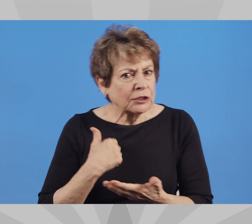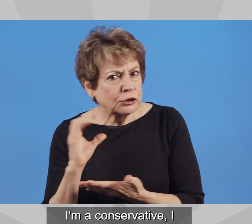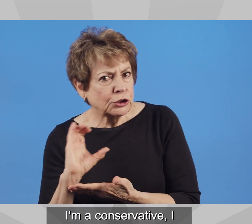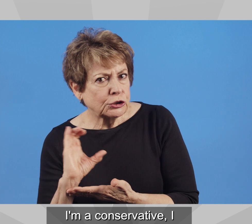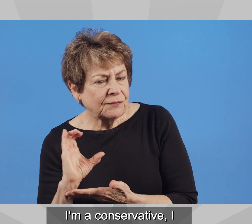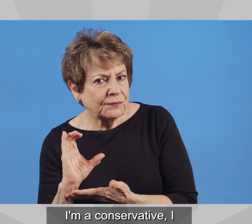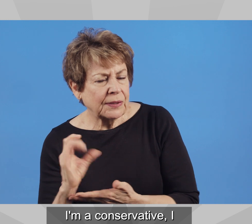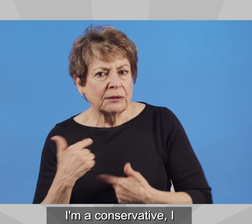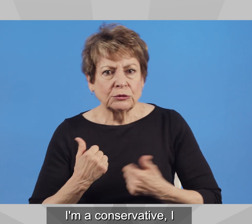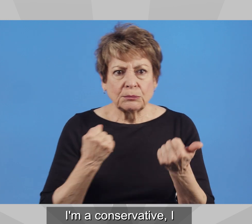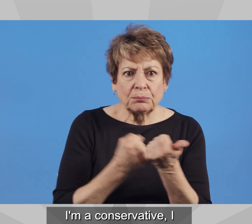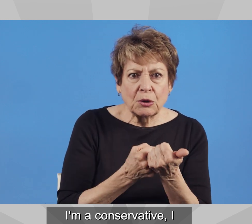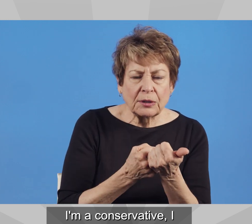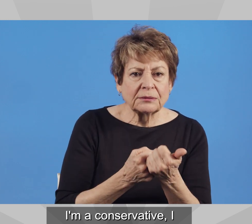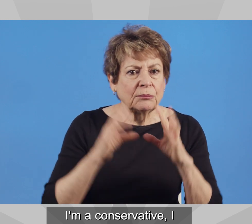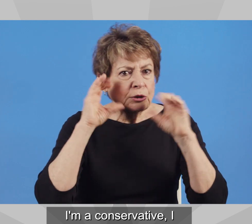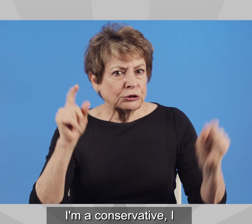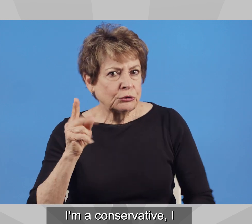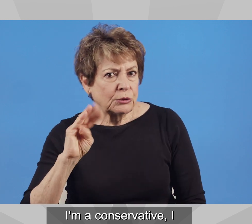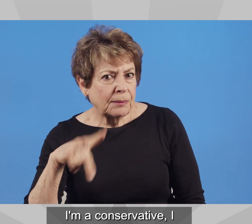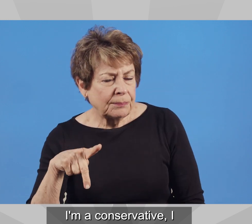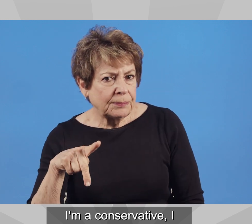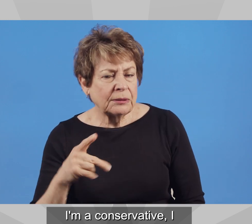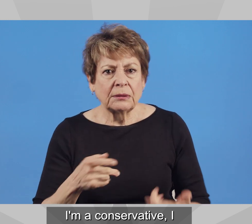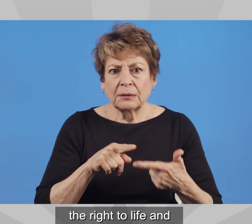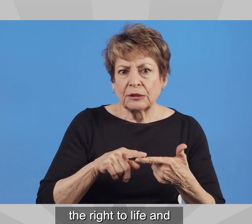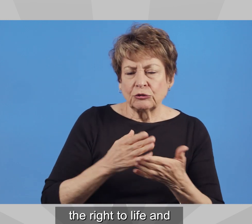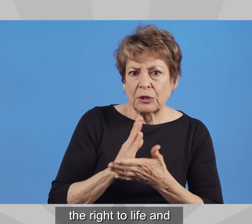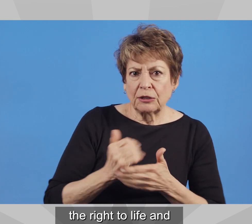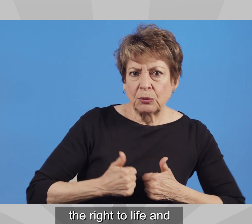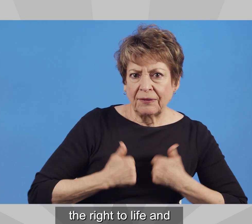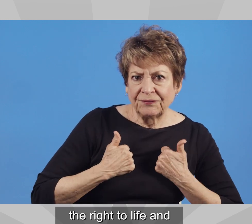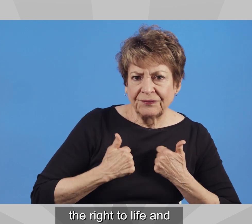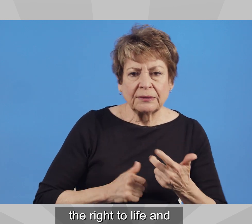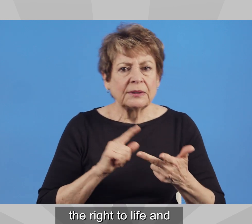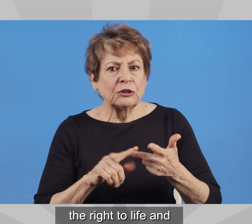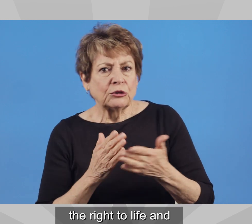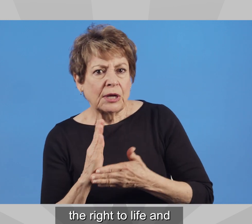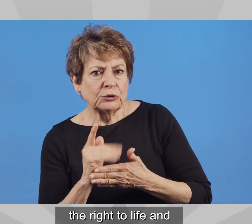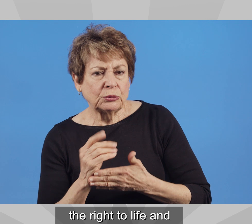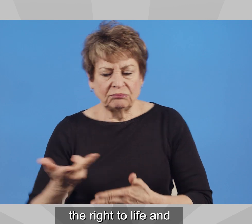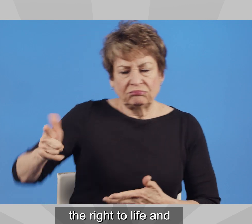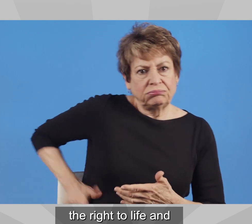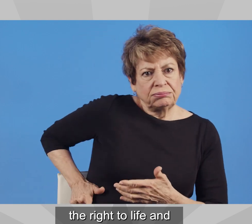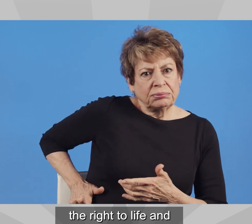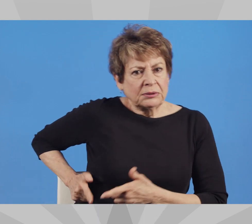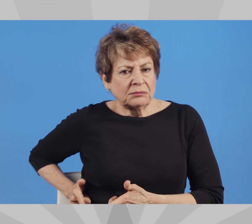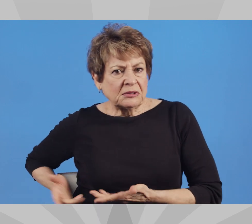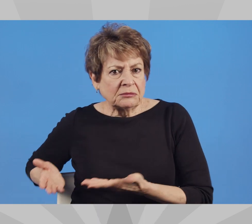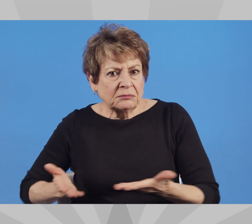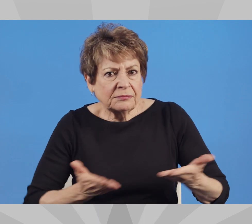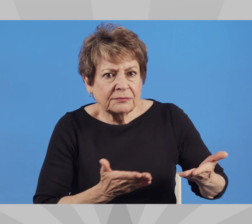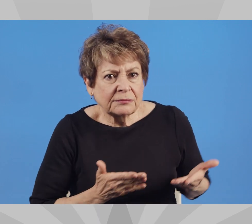I am a conservative. I support President Trump, the right to life, and the right to bear arms.